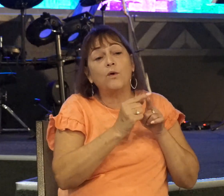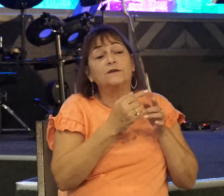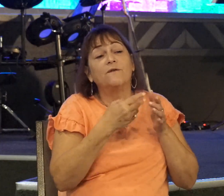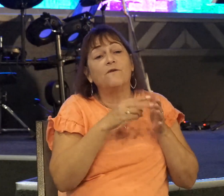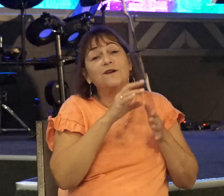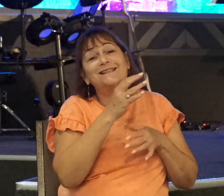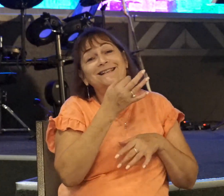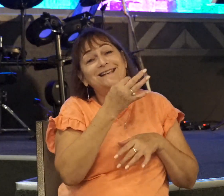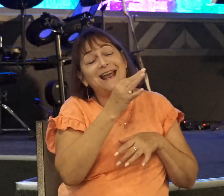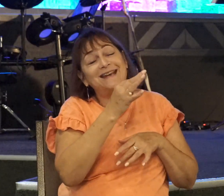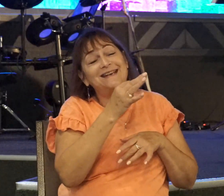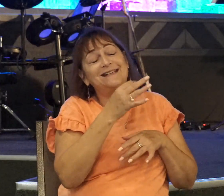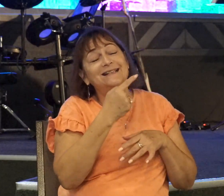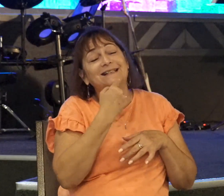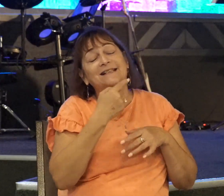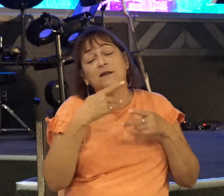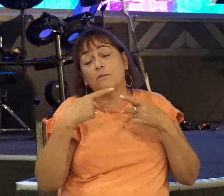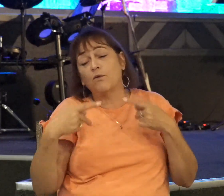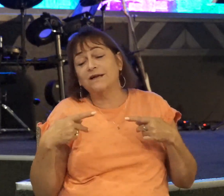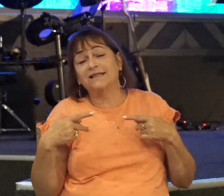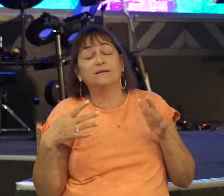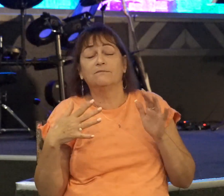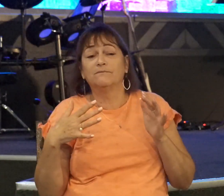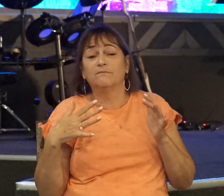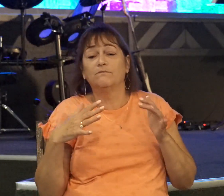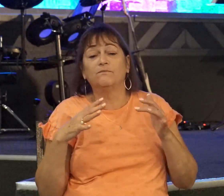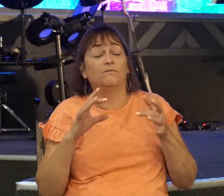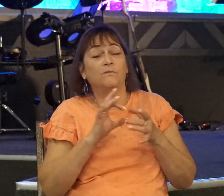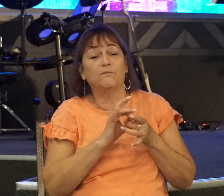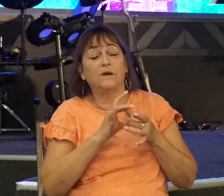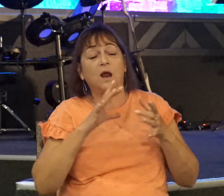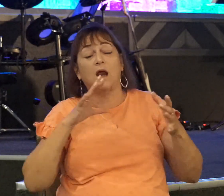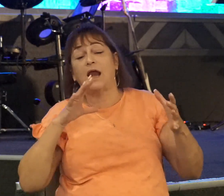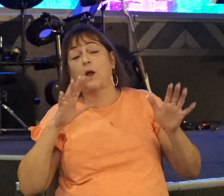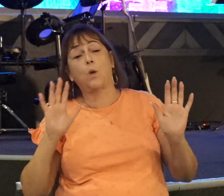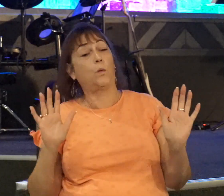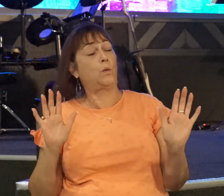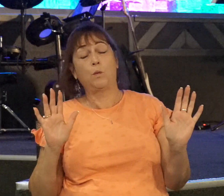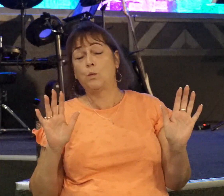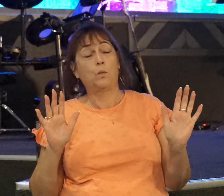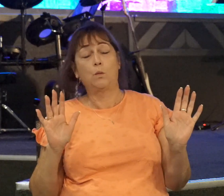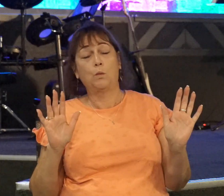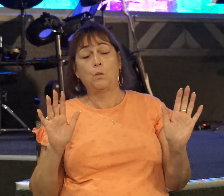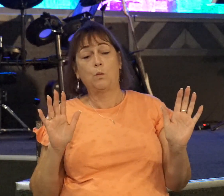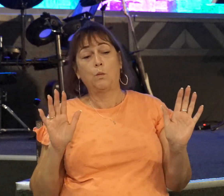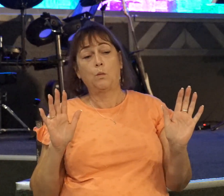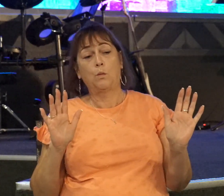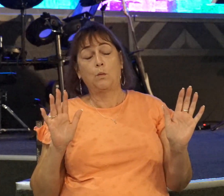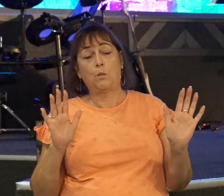tells the priest, withdraw your hand. Withdraw your hand. In other words,